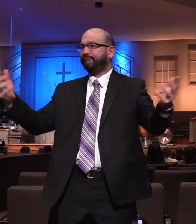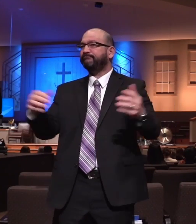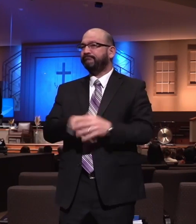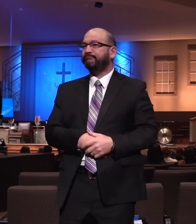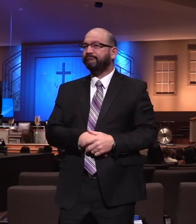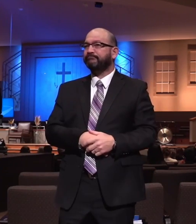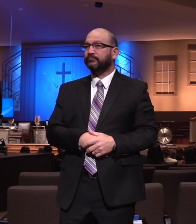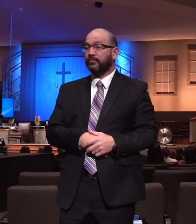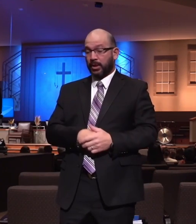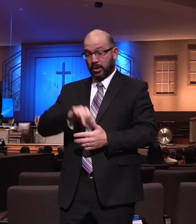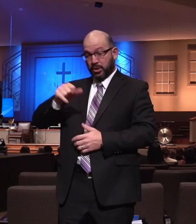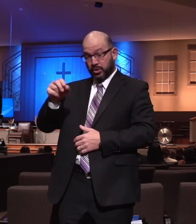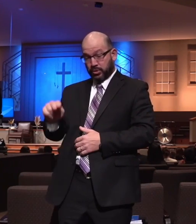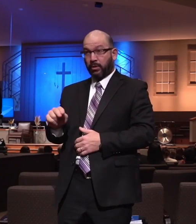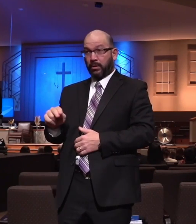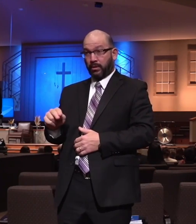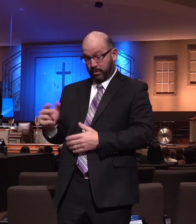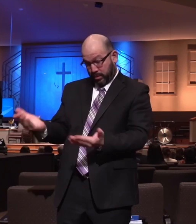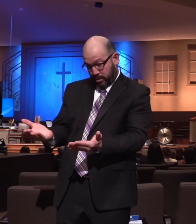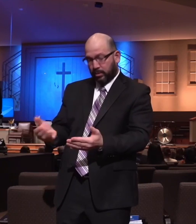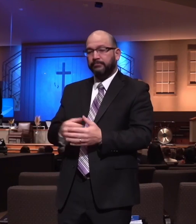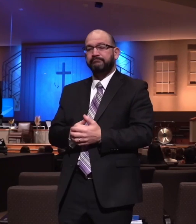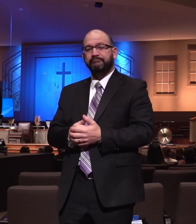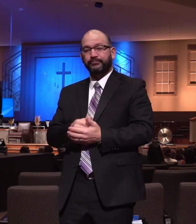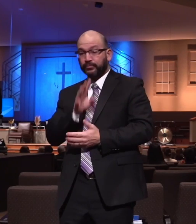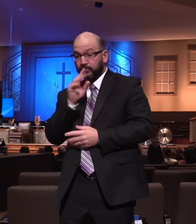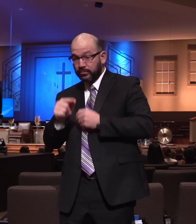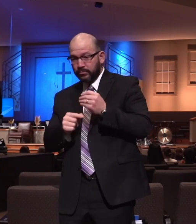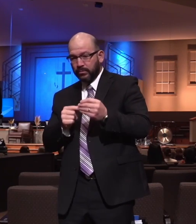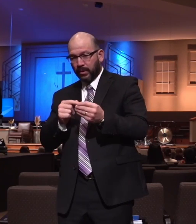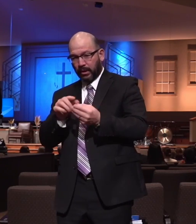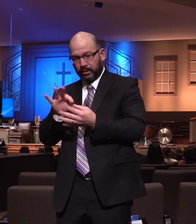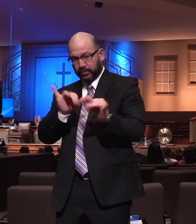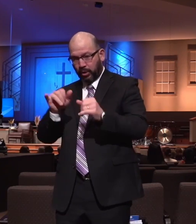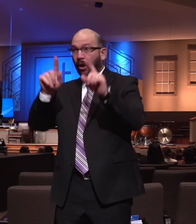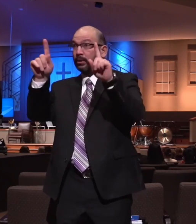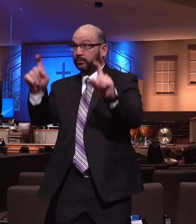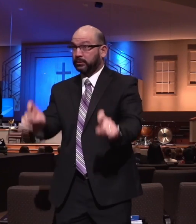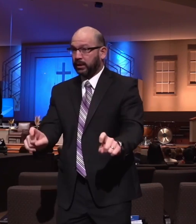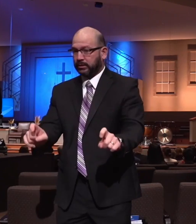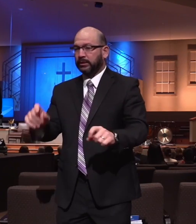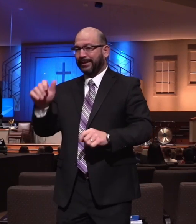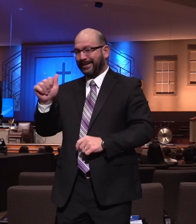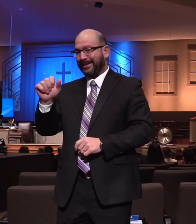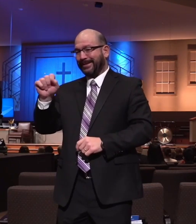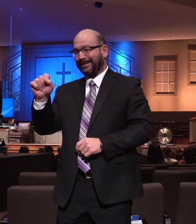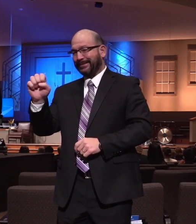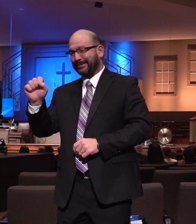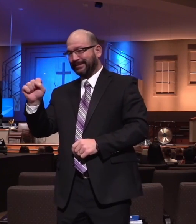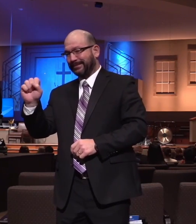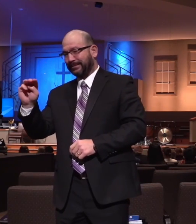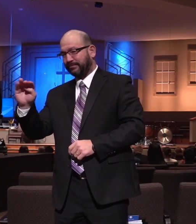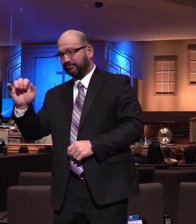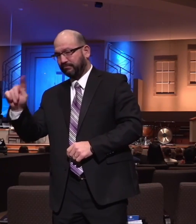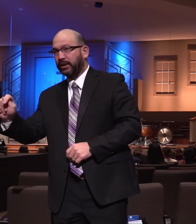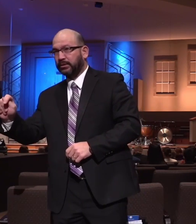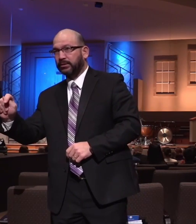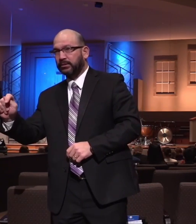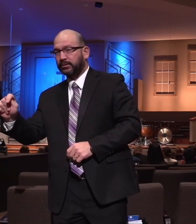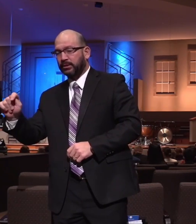this verse, is speaking about a spiritual assessment. He is expressing joy as he has made an assessment of the